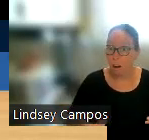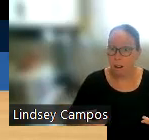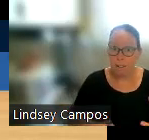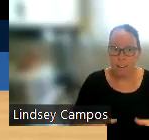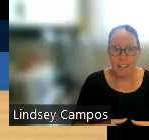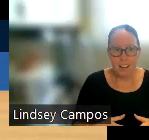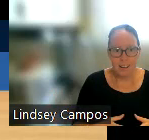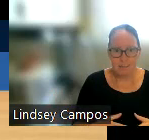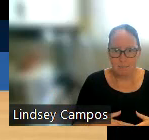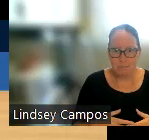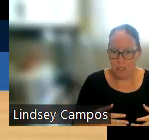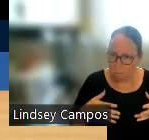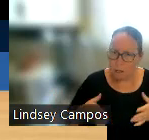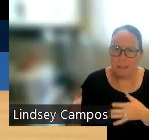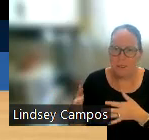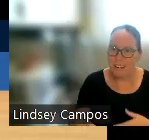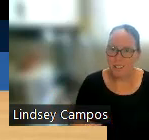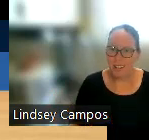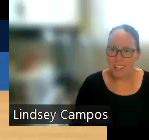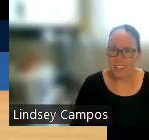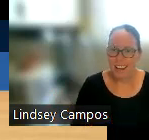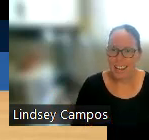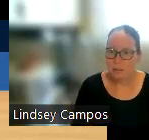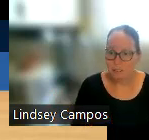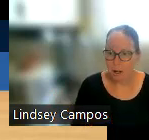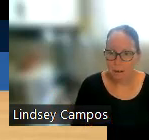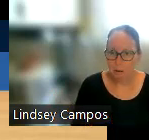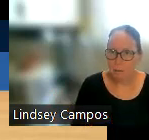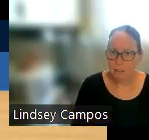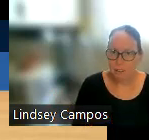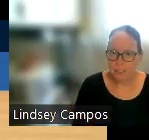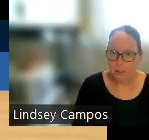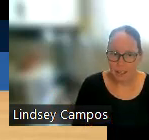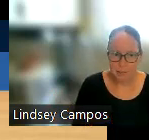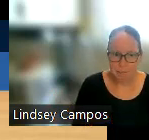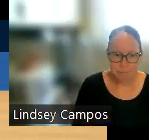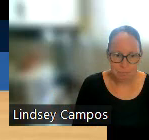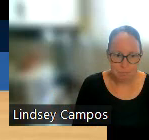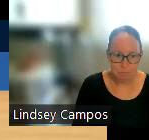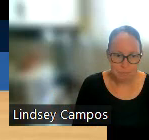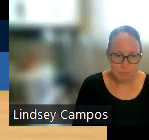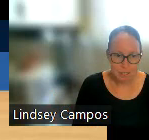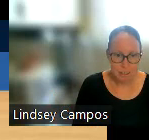summer or fall. Um, just point me in the right direction and ask me for help. And I would be thrilled to do that.